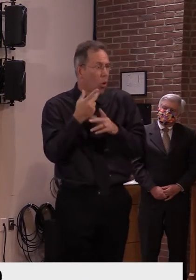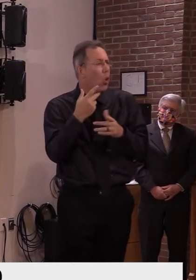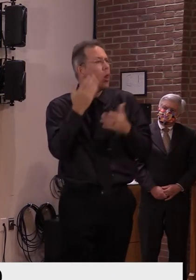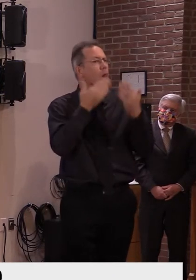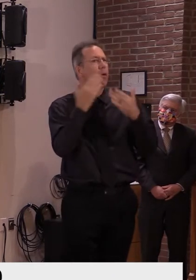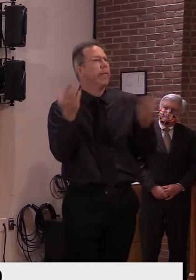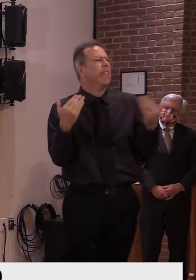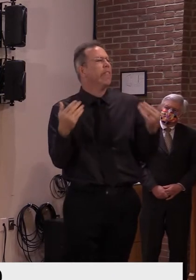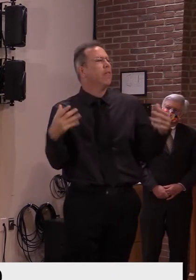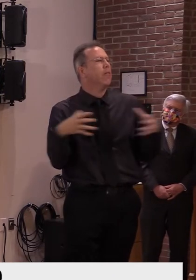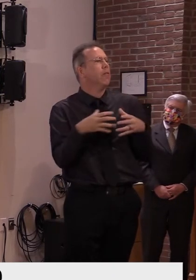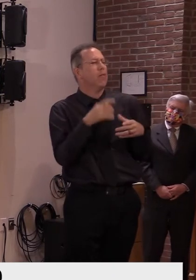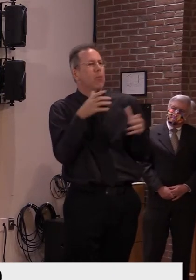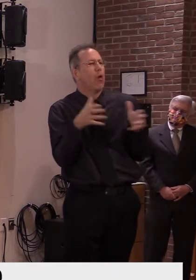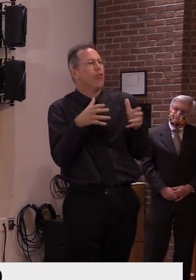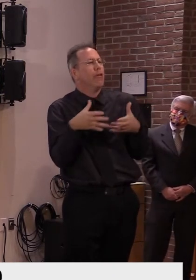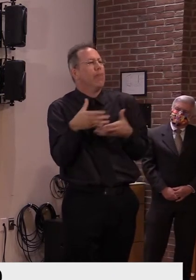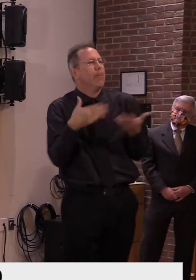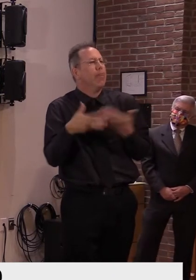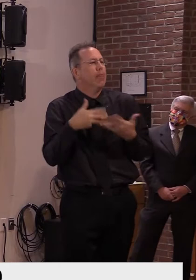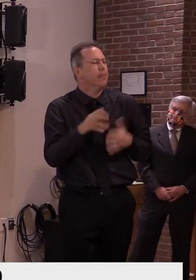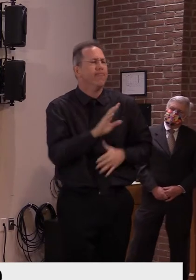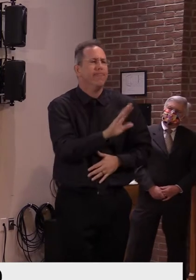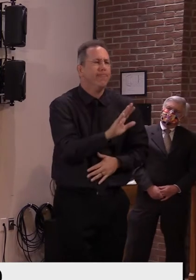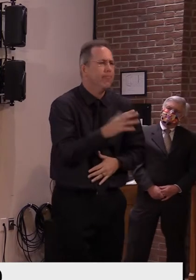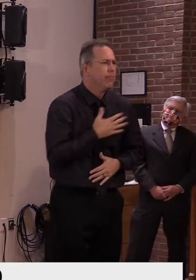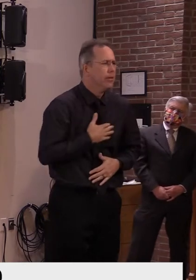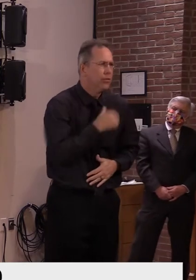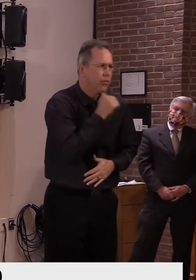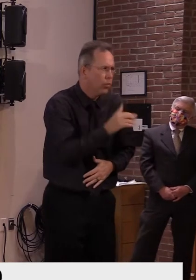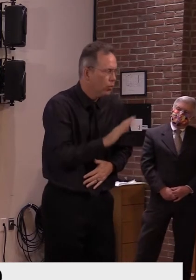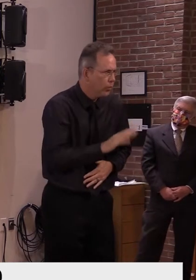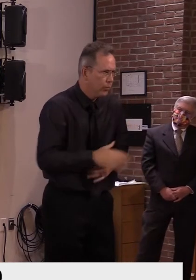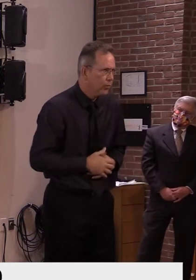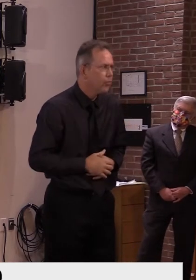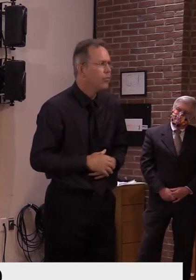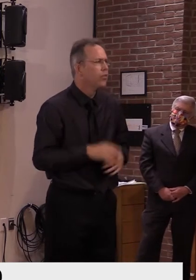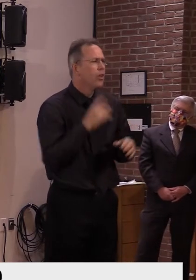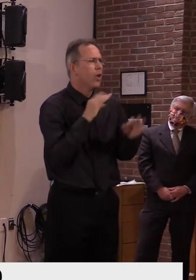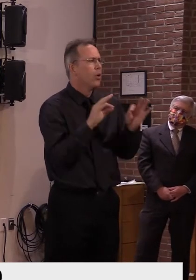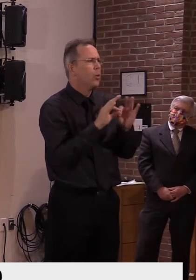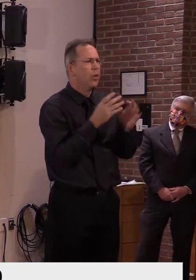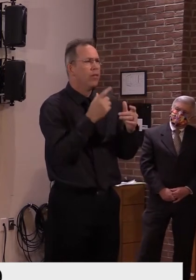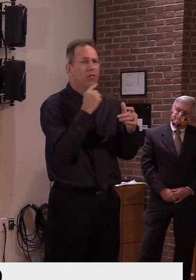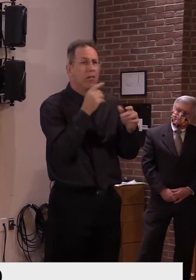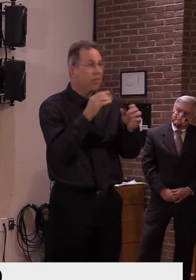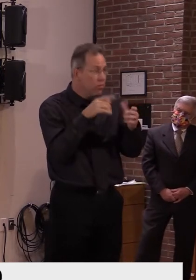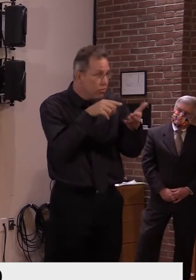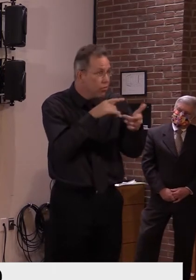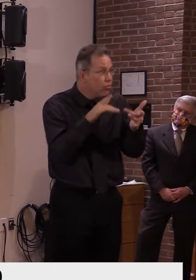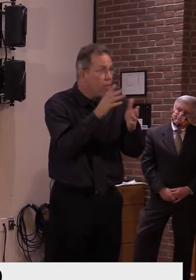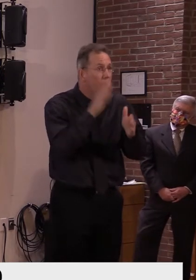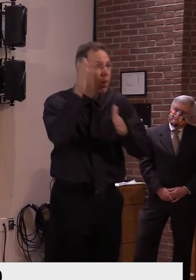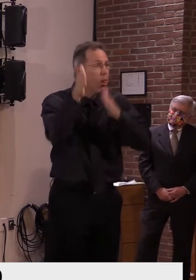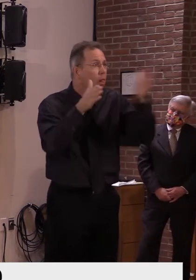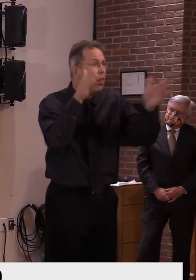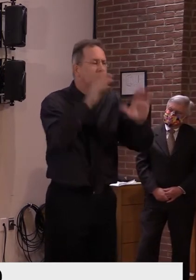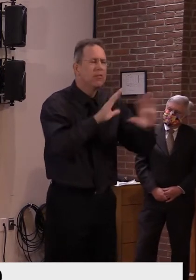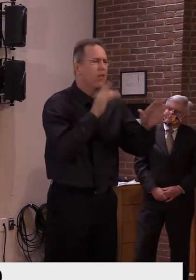answer to any of these questions is no, you should consider skipping it because it may not be worth the risk.